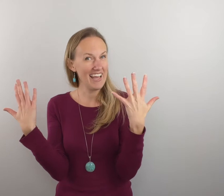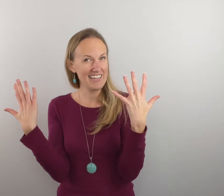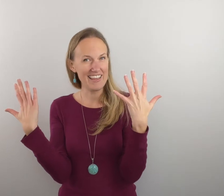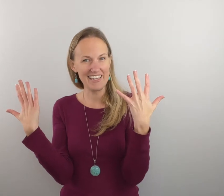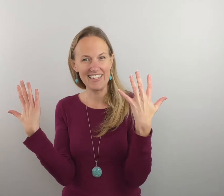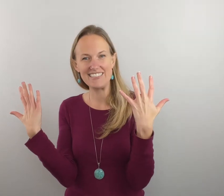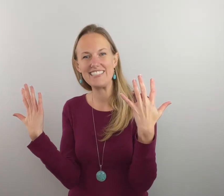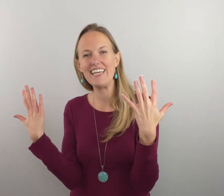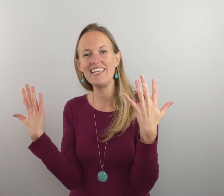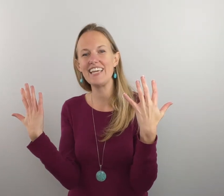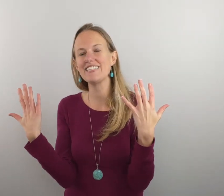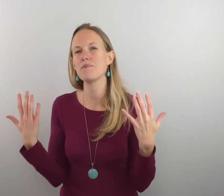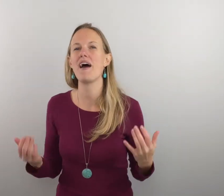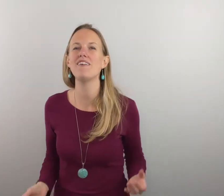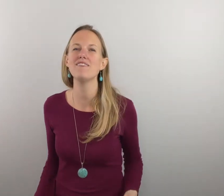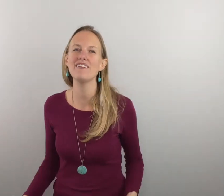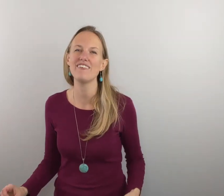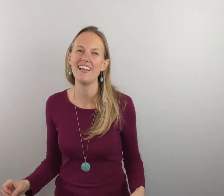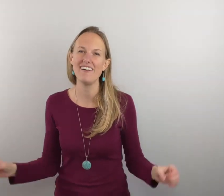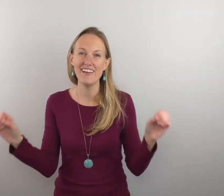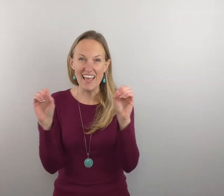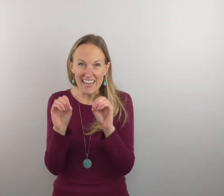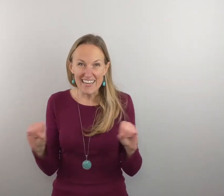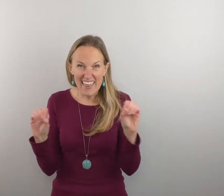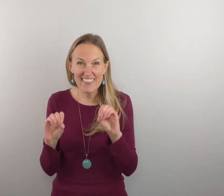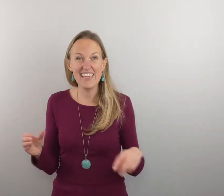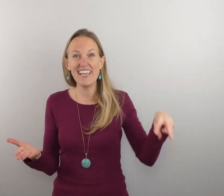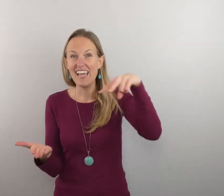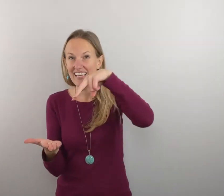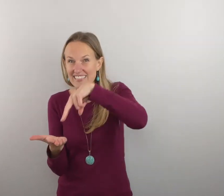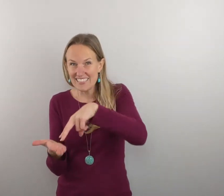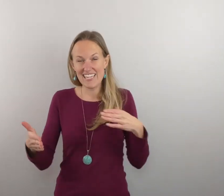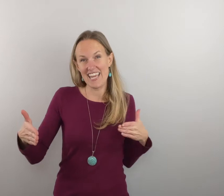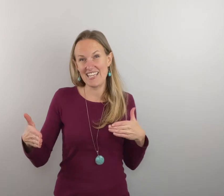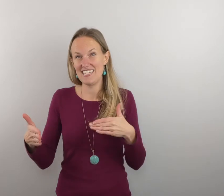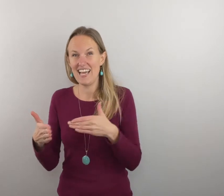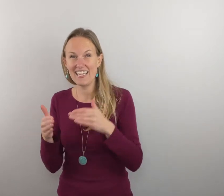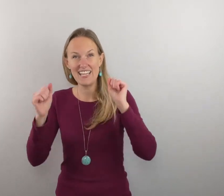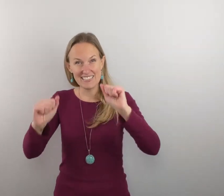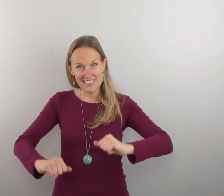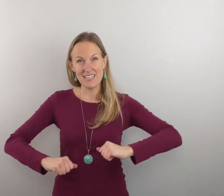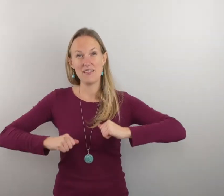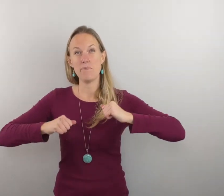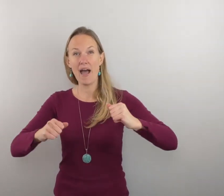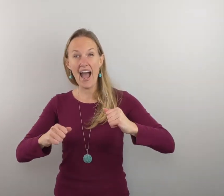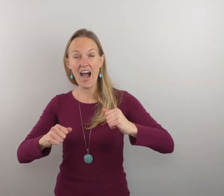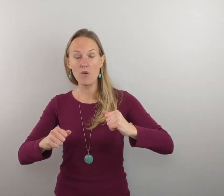nothing can stand against the power of your love nothing can stand against the power